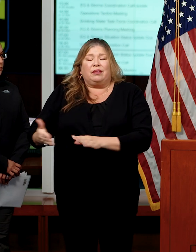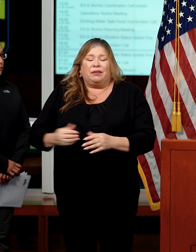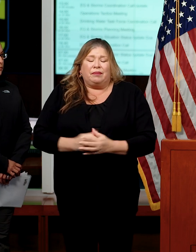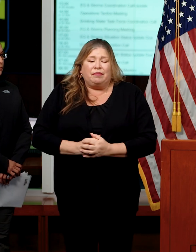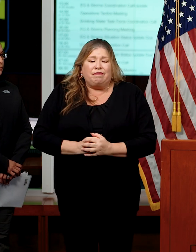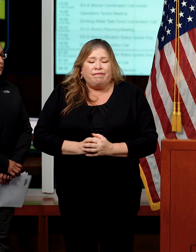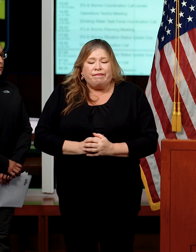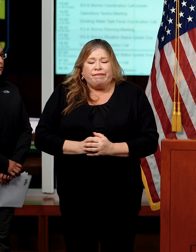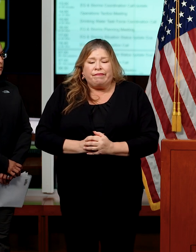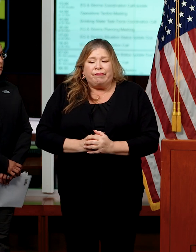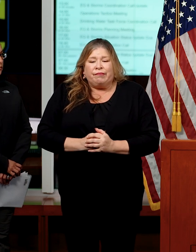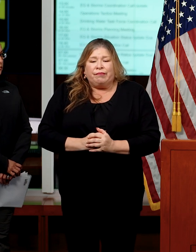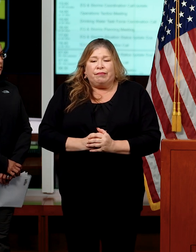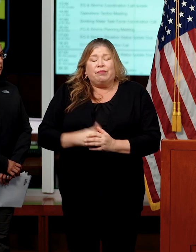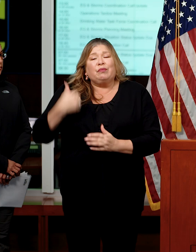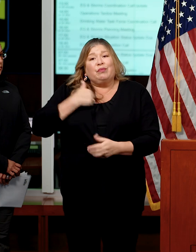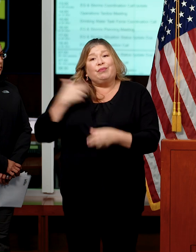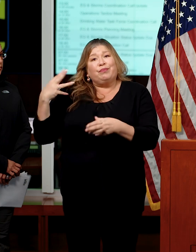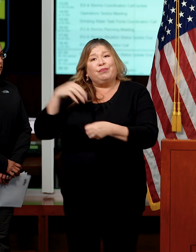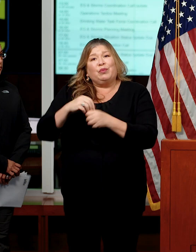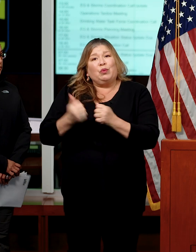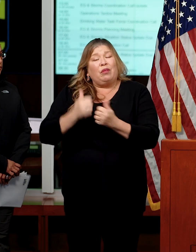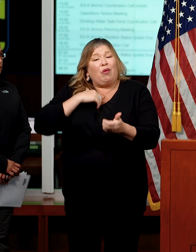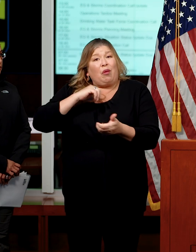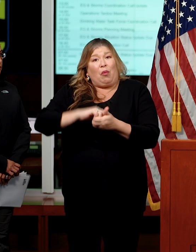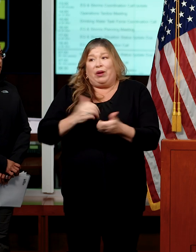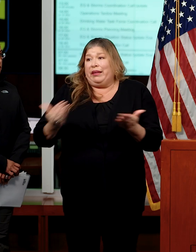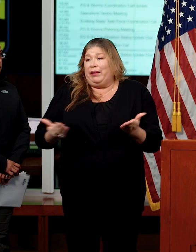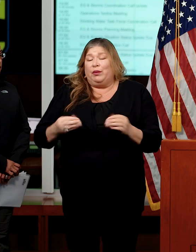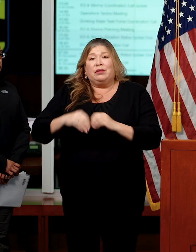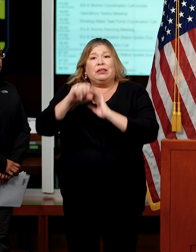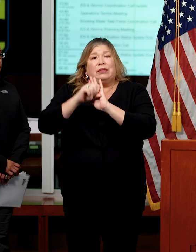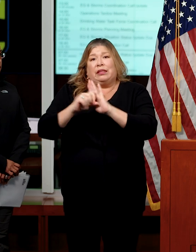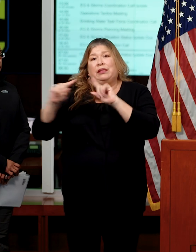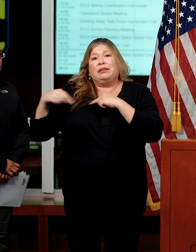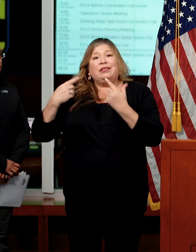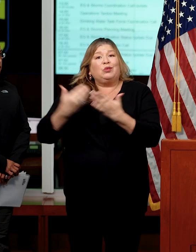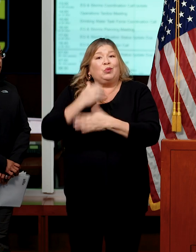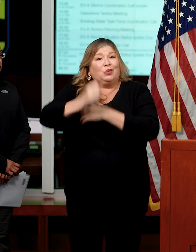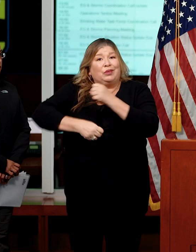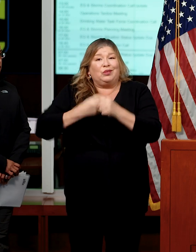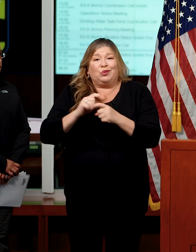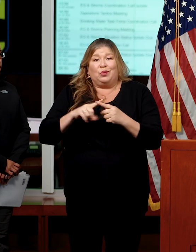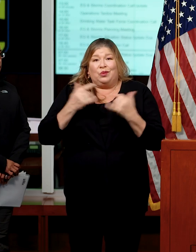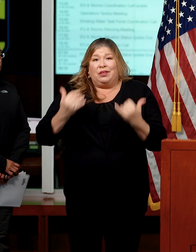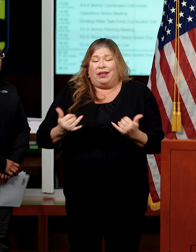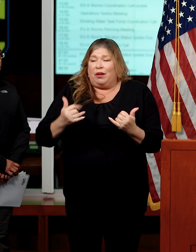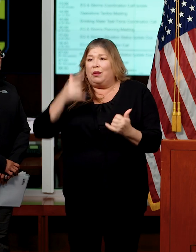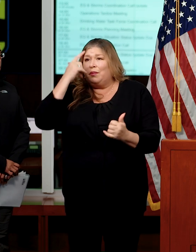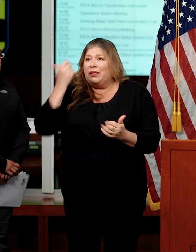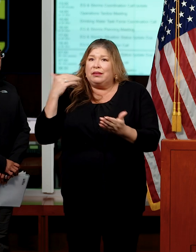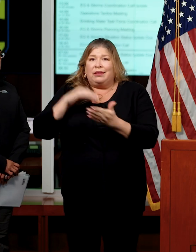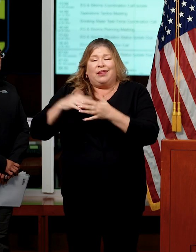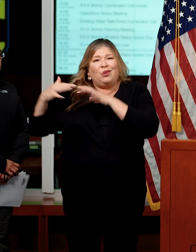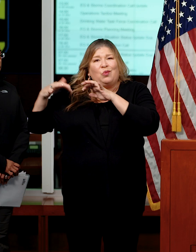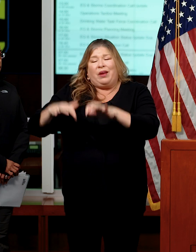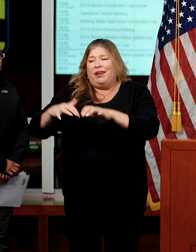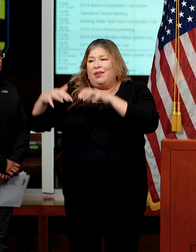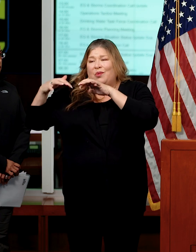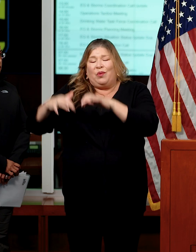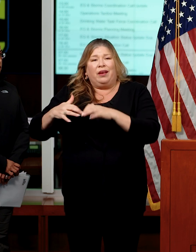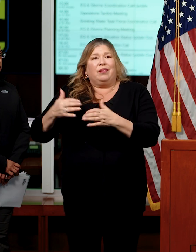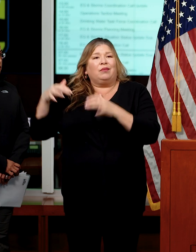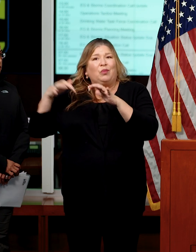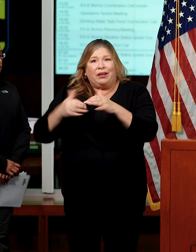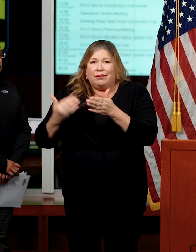Again, we have been engaged with our partners here at the State since New Year's Day as round after round of these extreme storms continue to